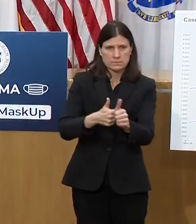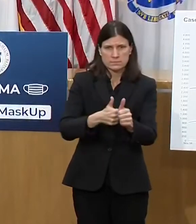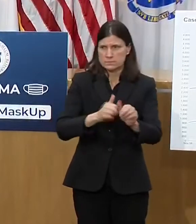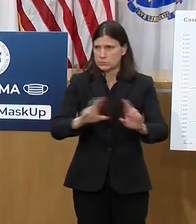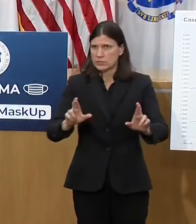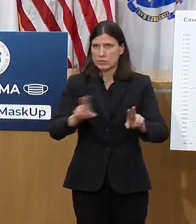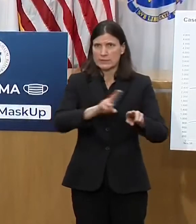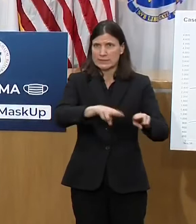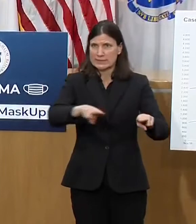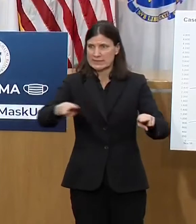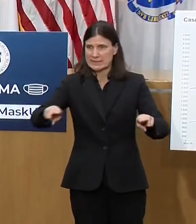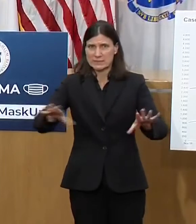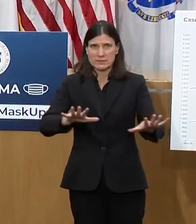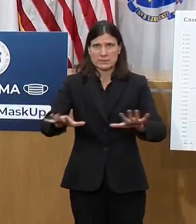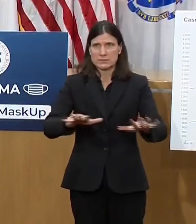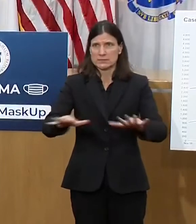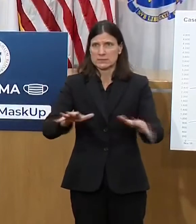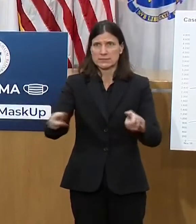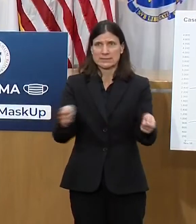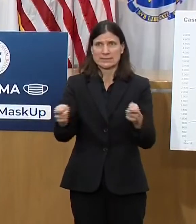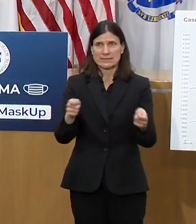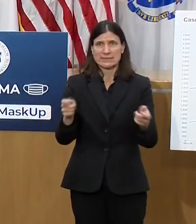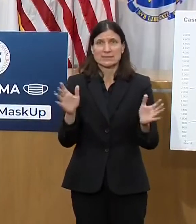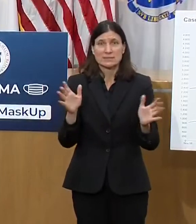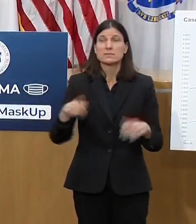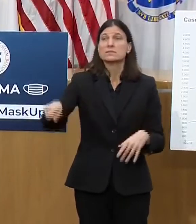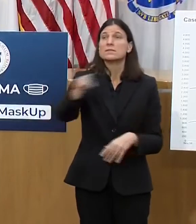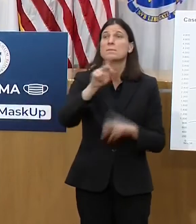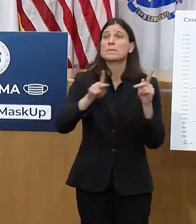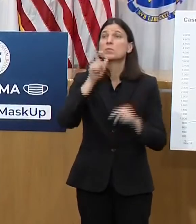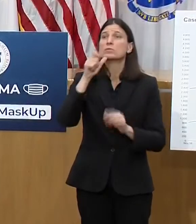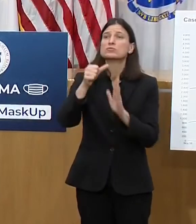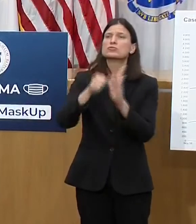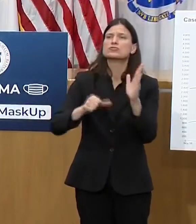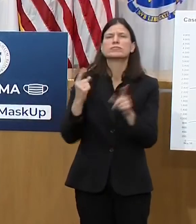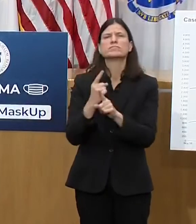in order to meet the demands of our residents.